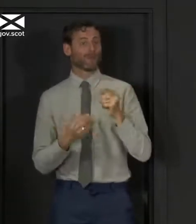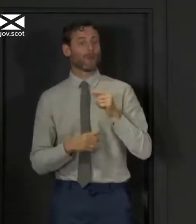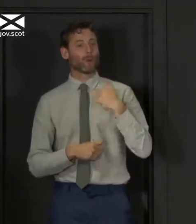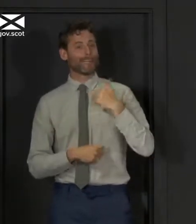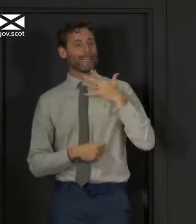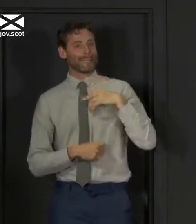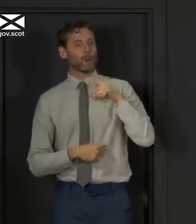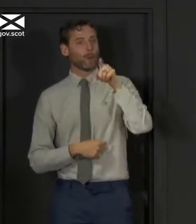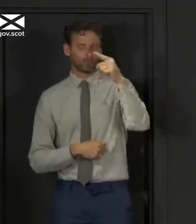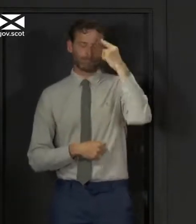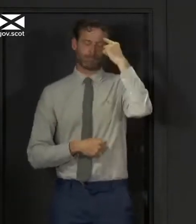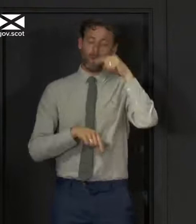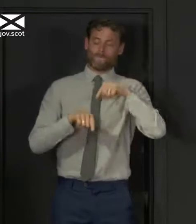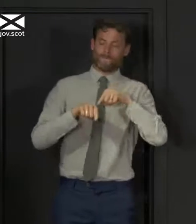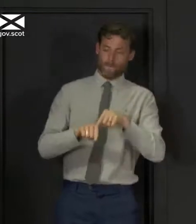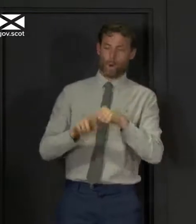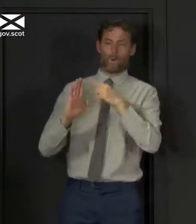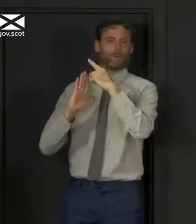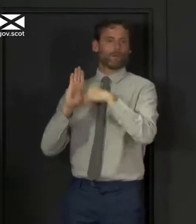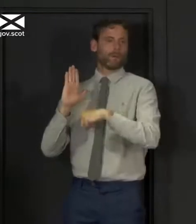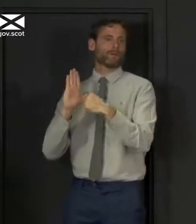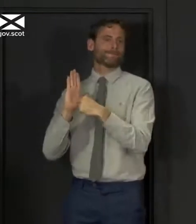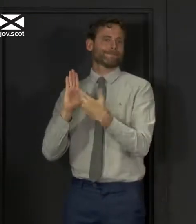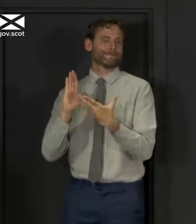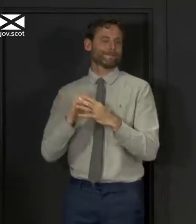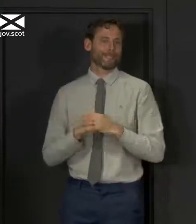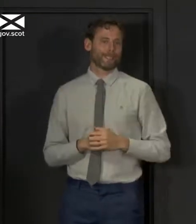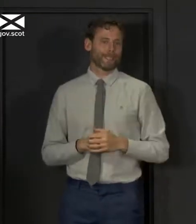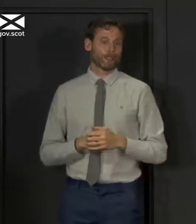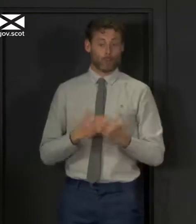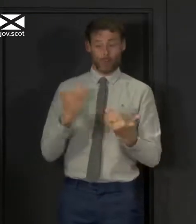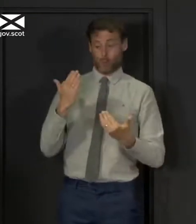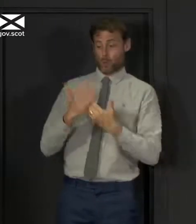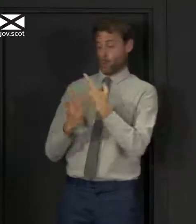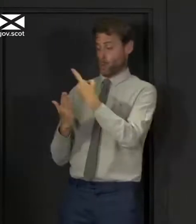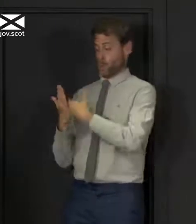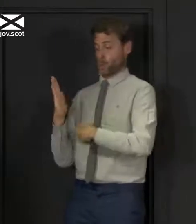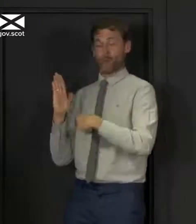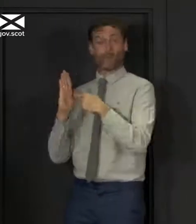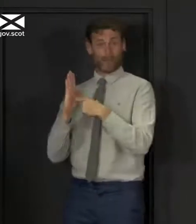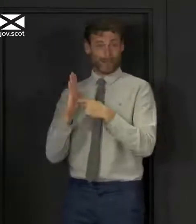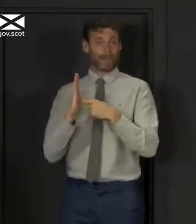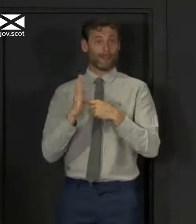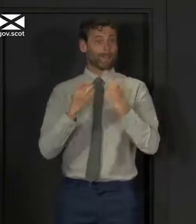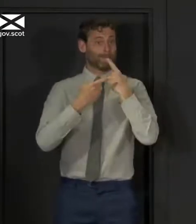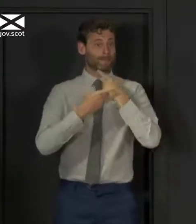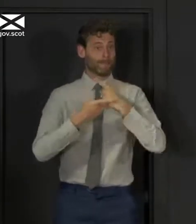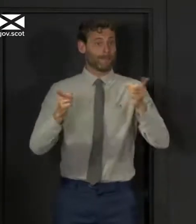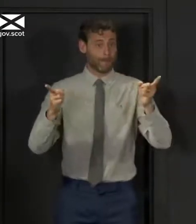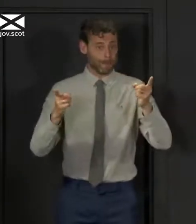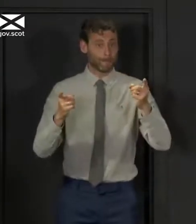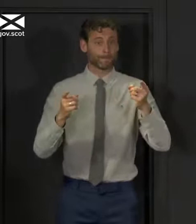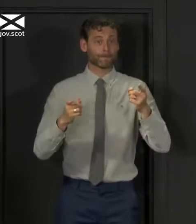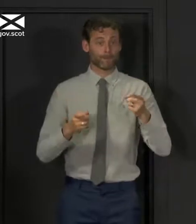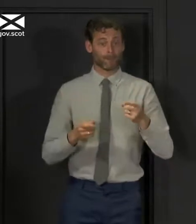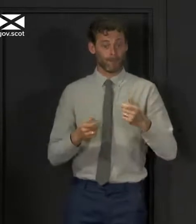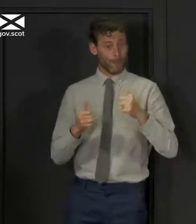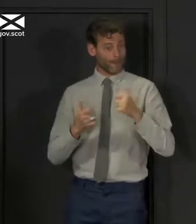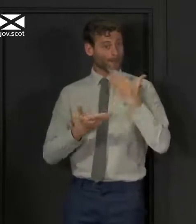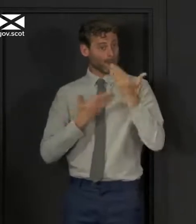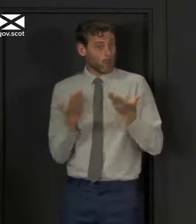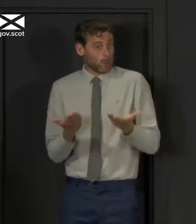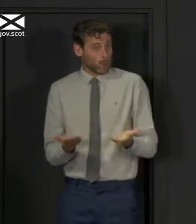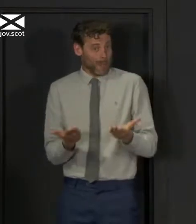we have all been doing and that is follow this guidance. The new guidance amended to take account of what I've covered today